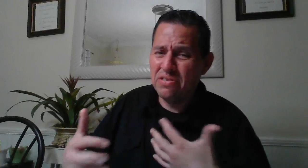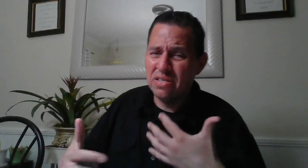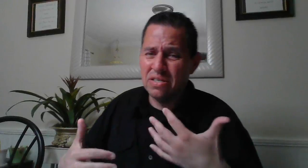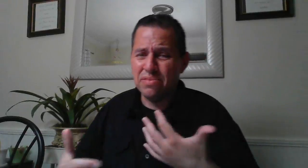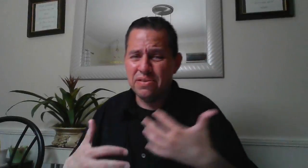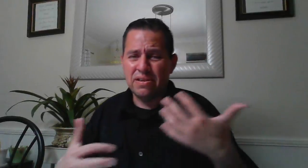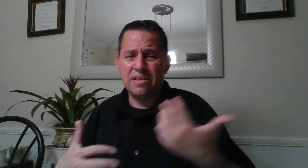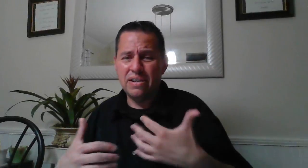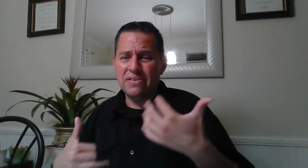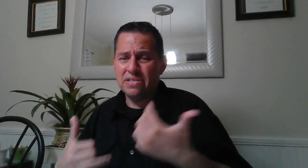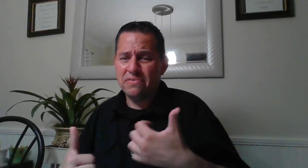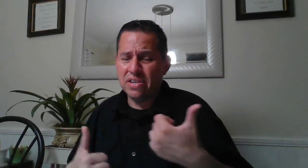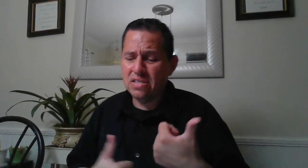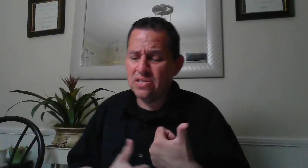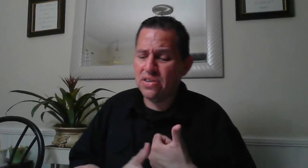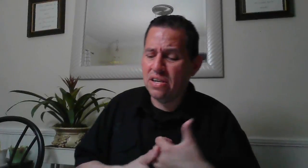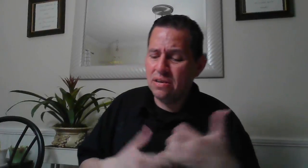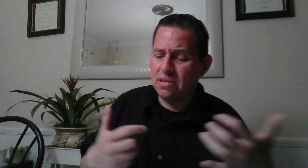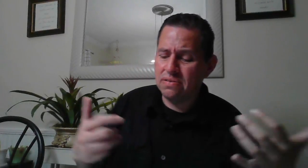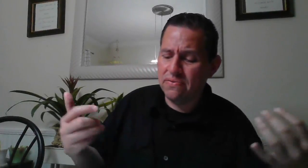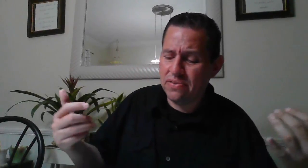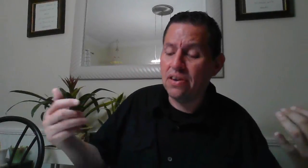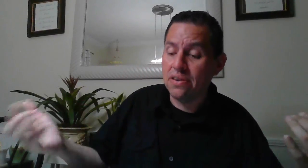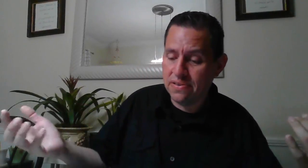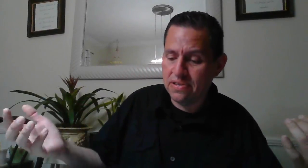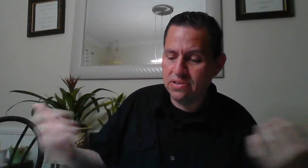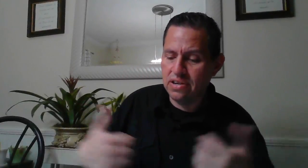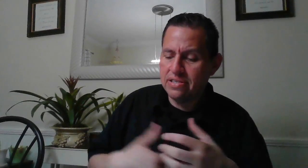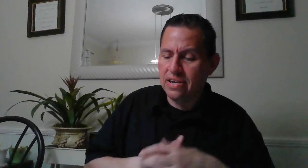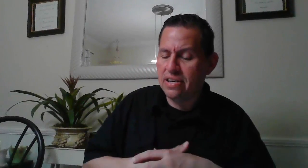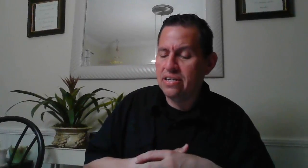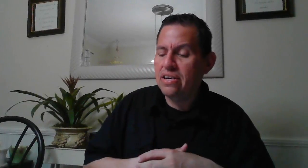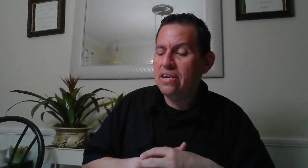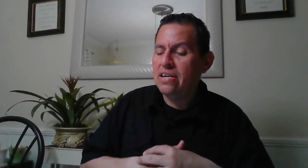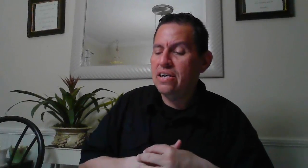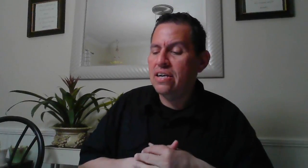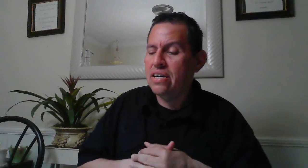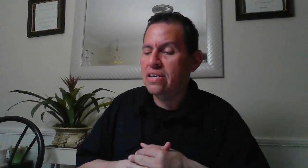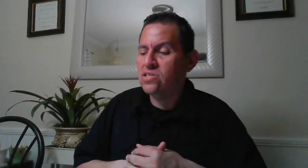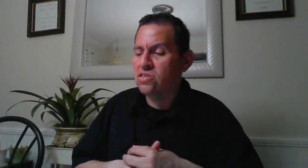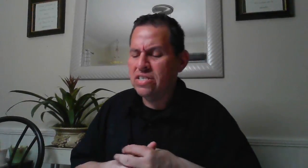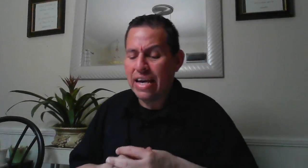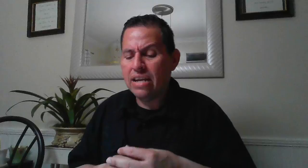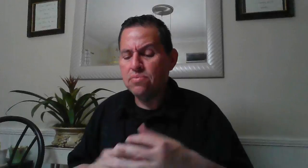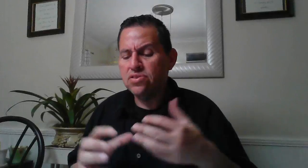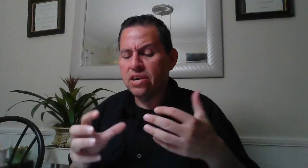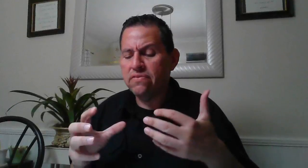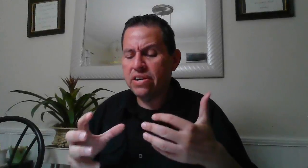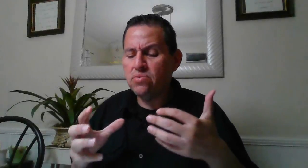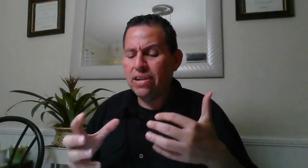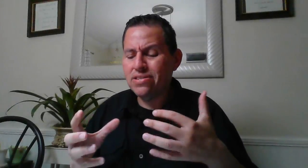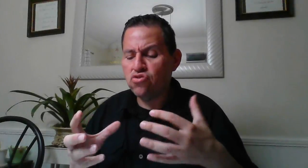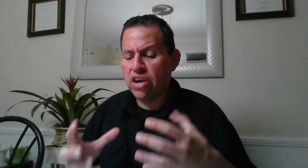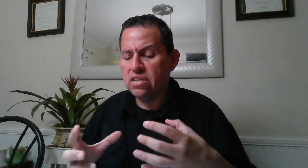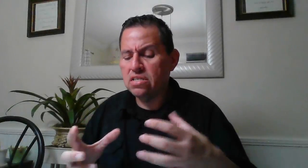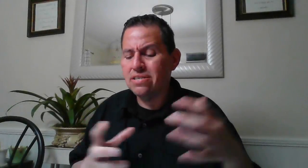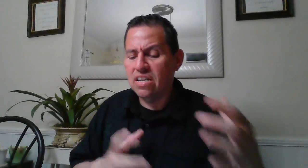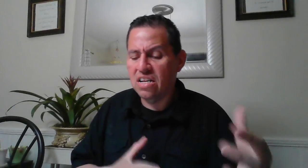living in some other areas of the country of earth should i say and so these animals are very well trained to hunt